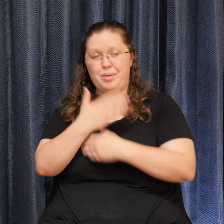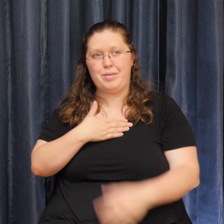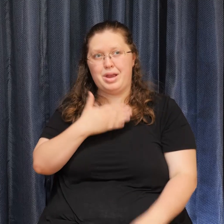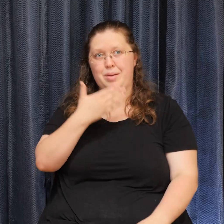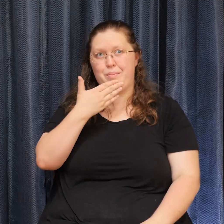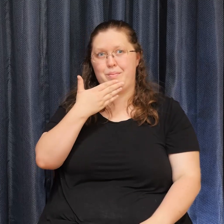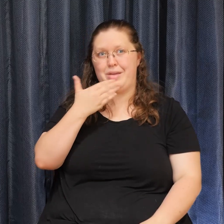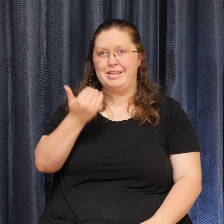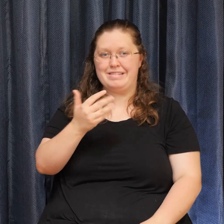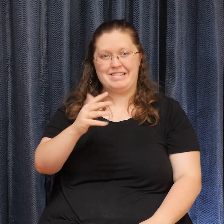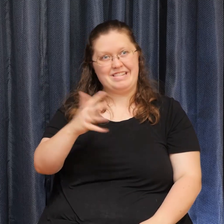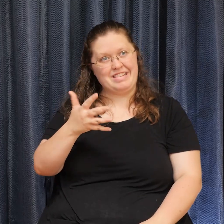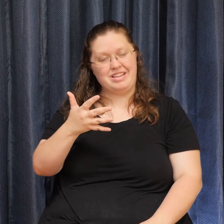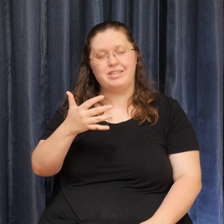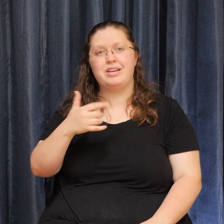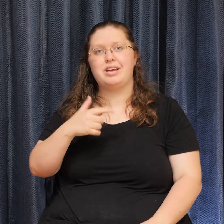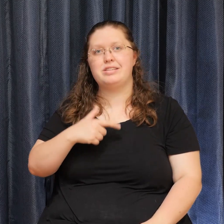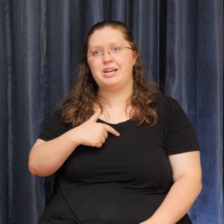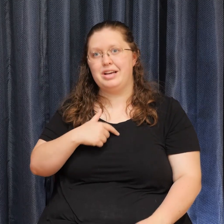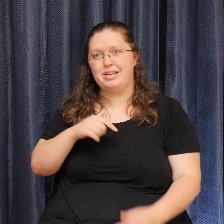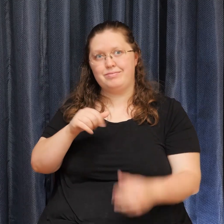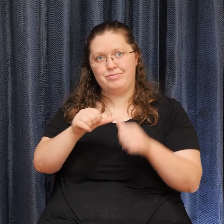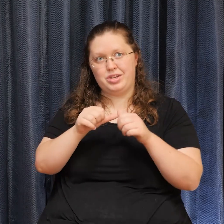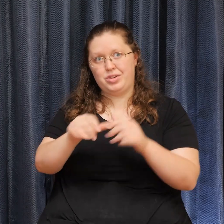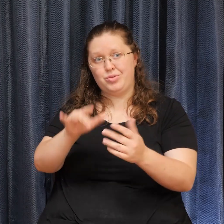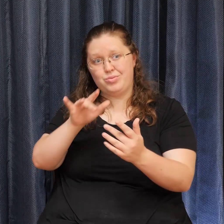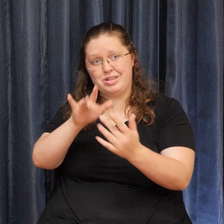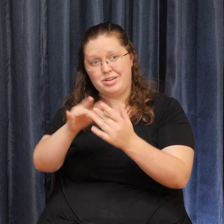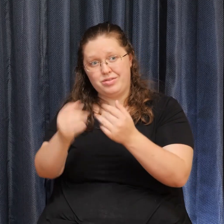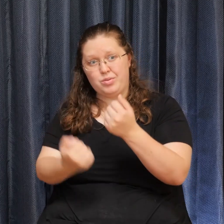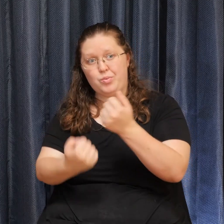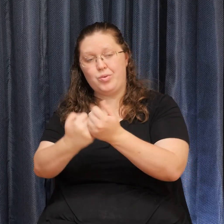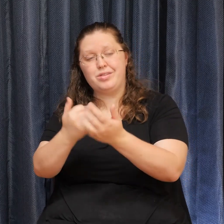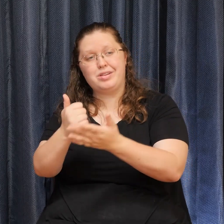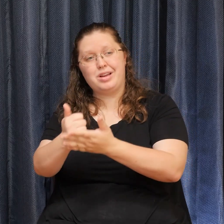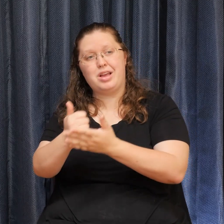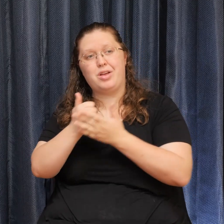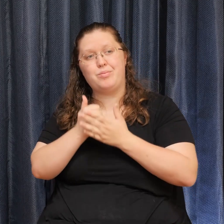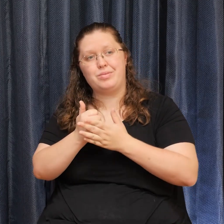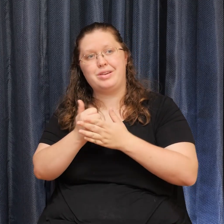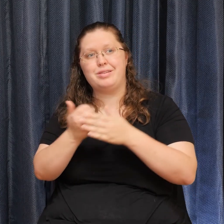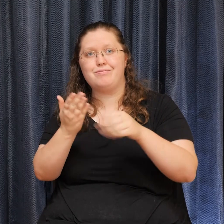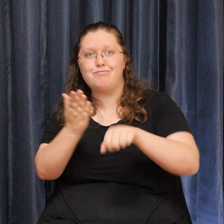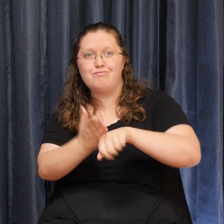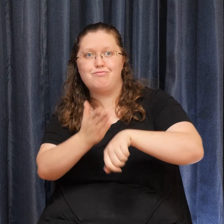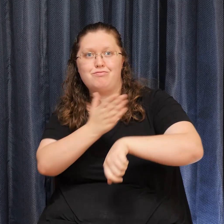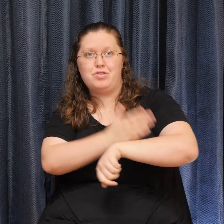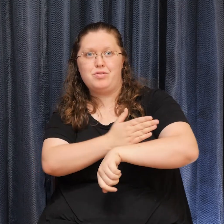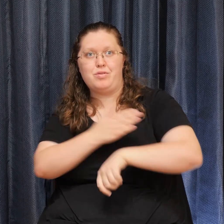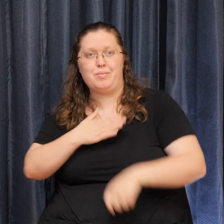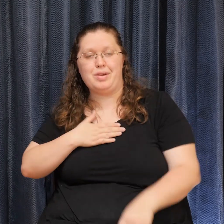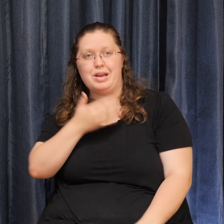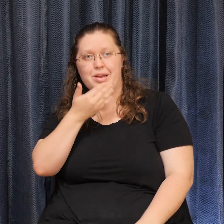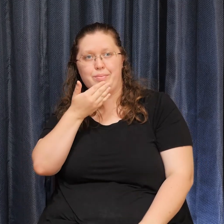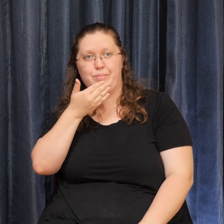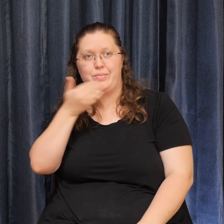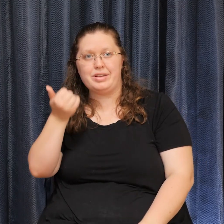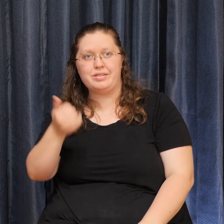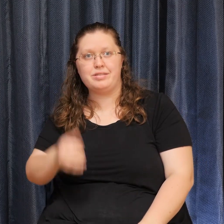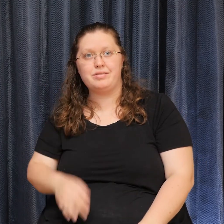reached out For the support That helped bring me back He writes Your best will depend On whether you're Feeling wonderful